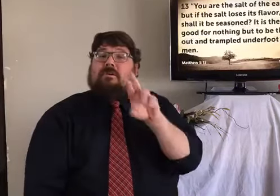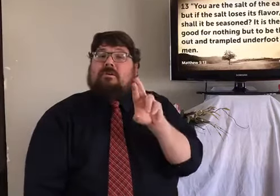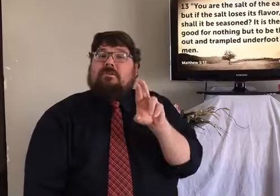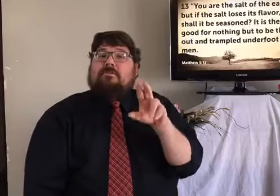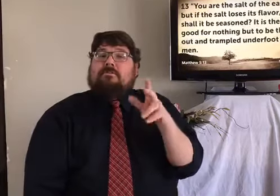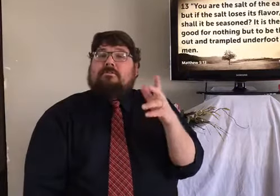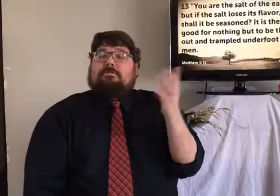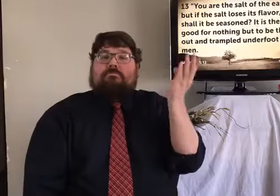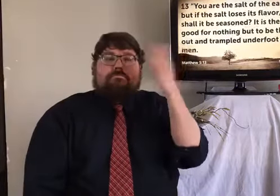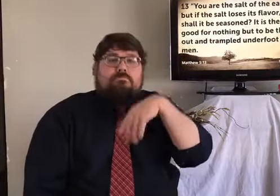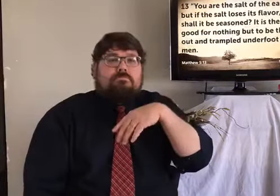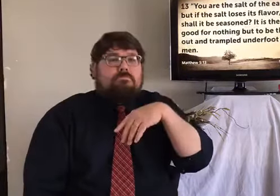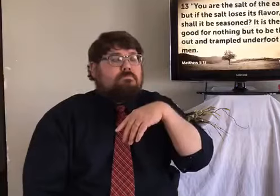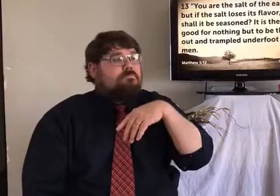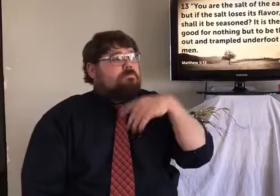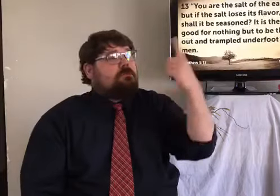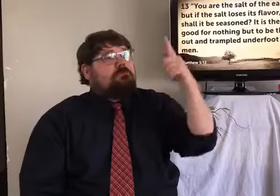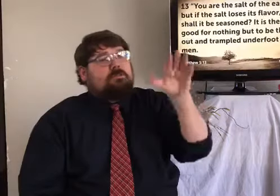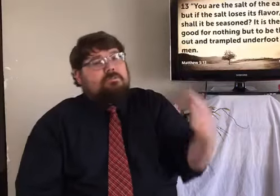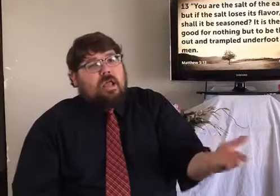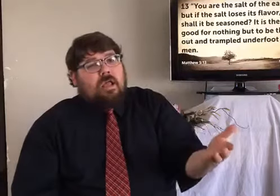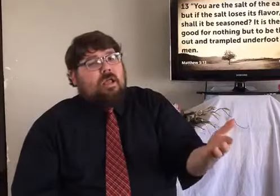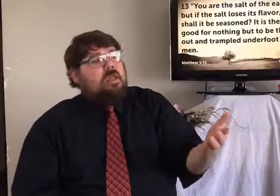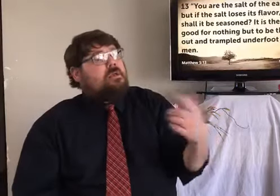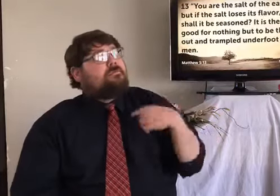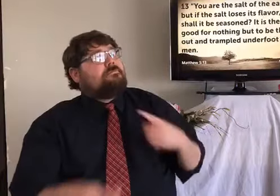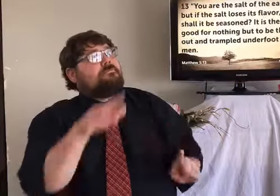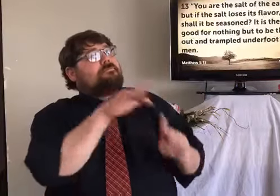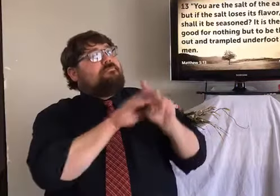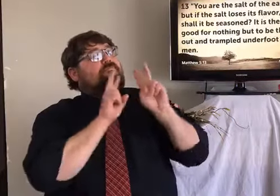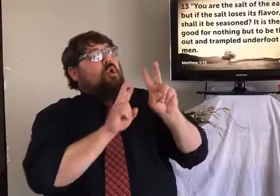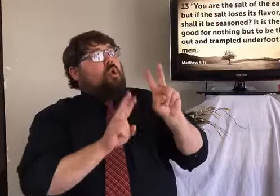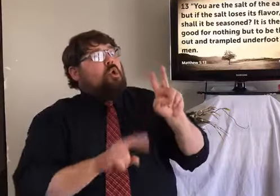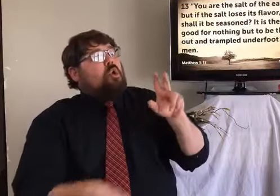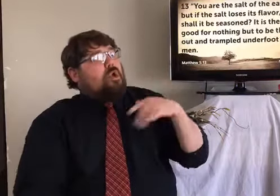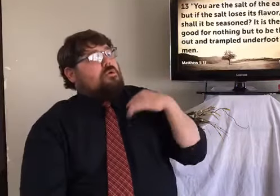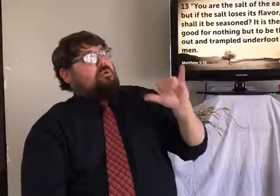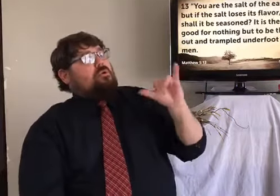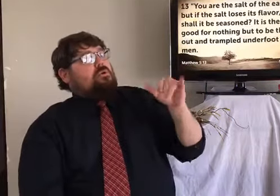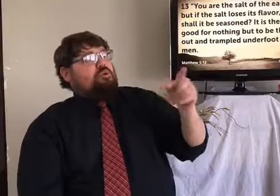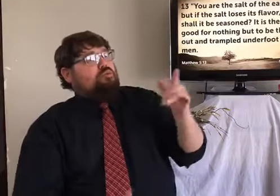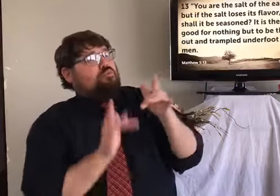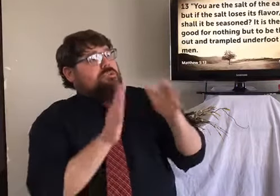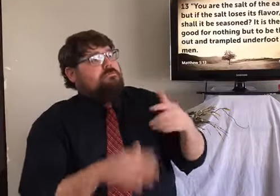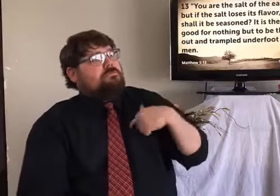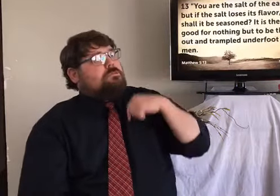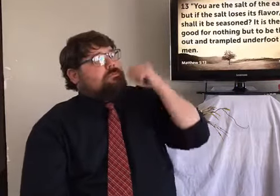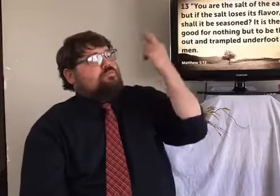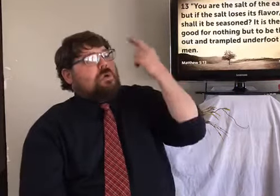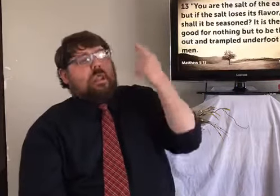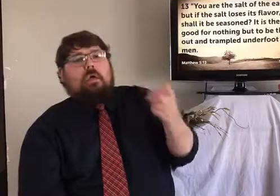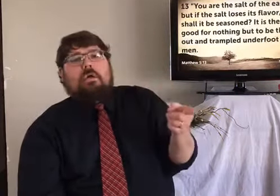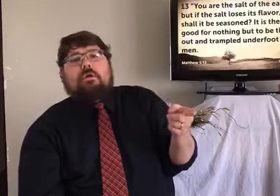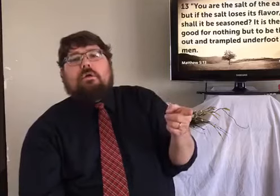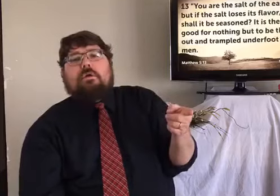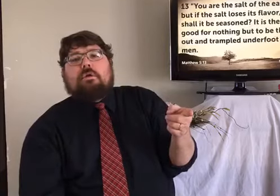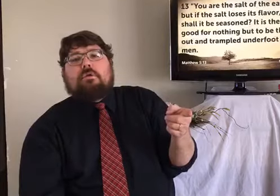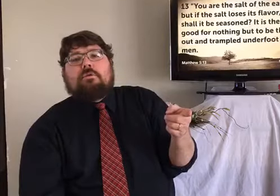Do they know that you are a follower of Christ? Or can they not even really tell? You know, if someone dies and you show up at the funeral and,